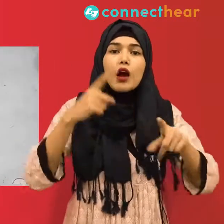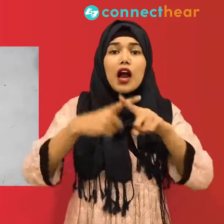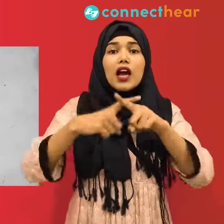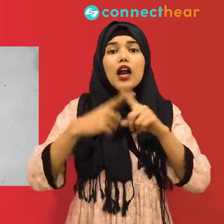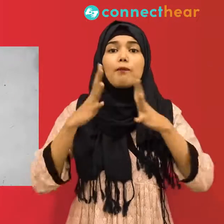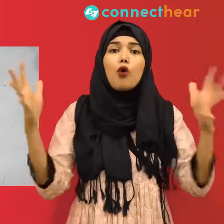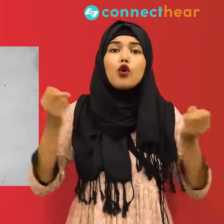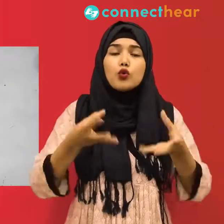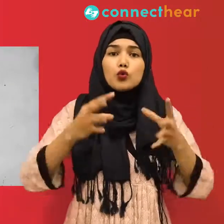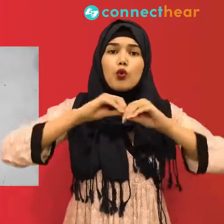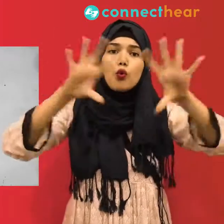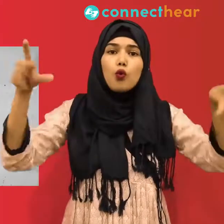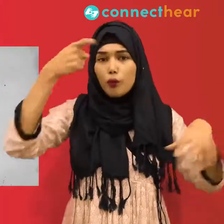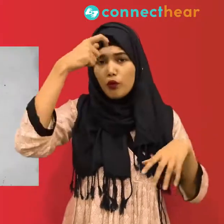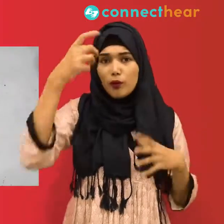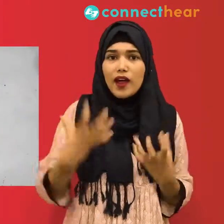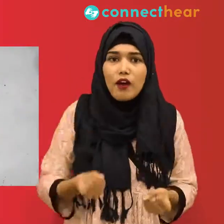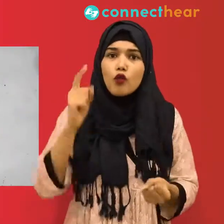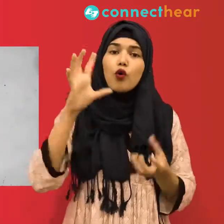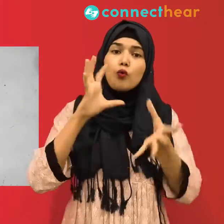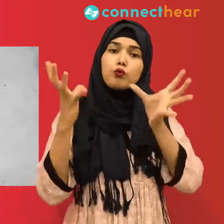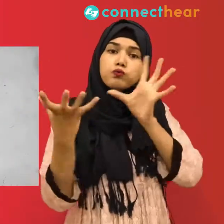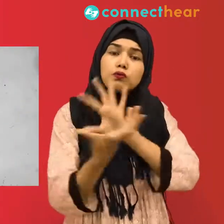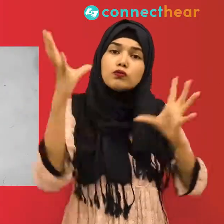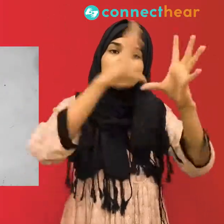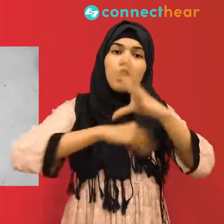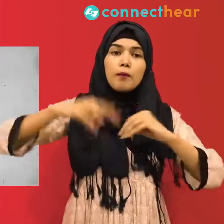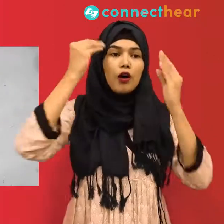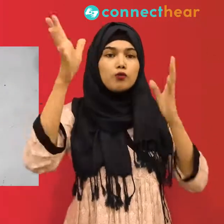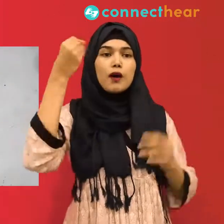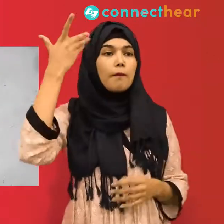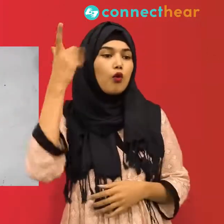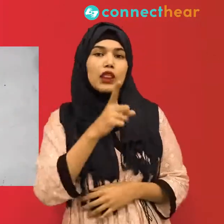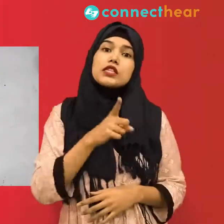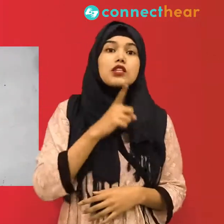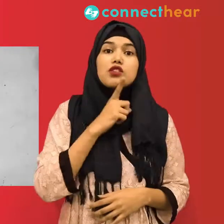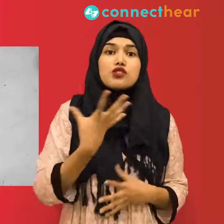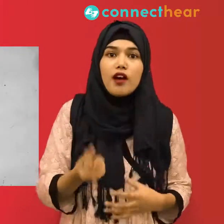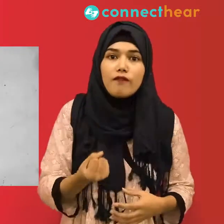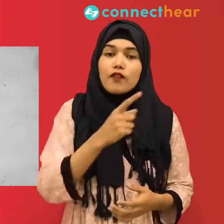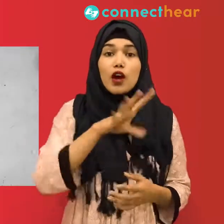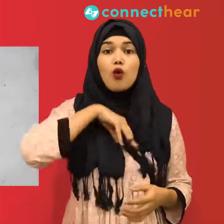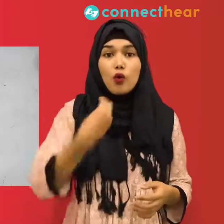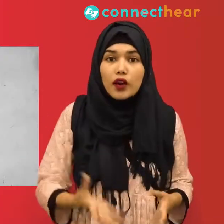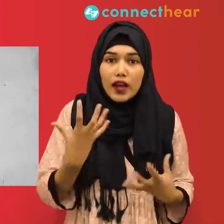around the world nearly instantaneously, more caution is in order. Avoiding sensationalist media,